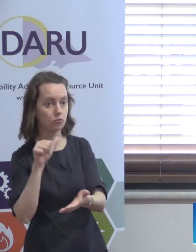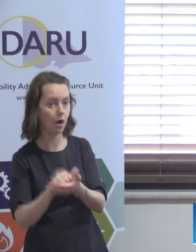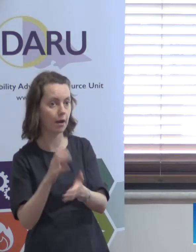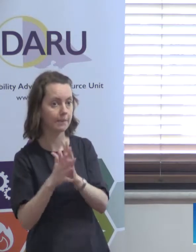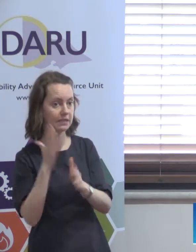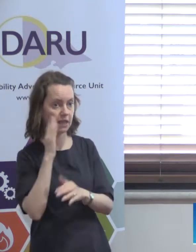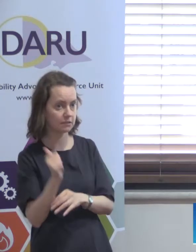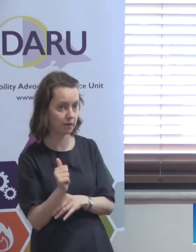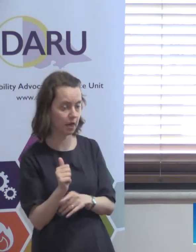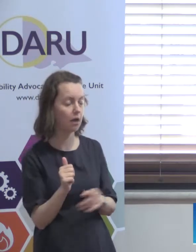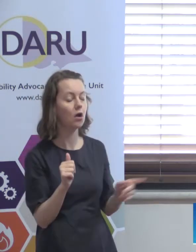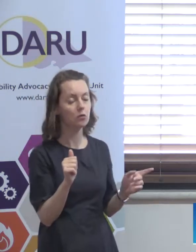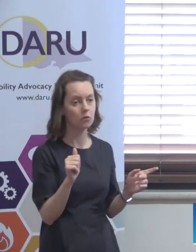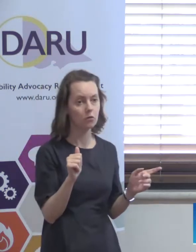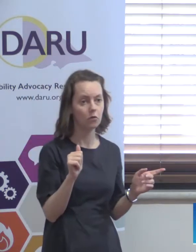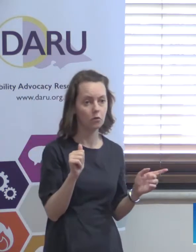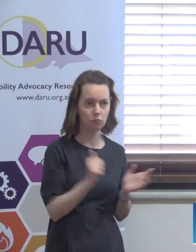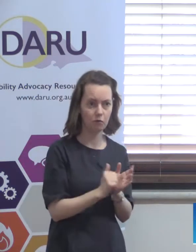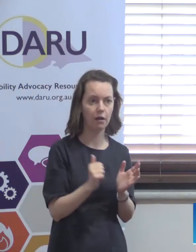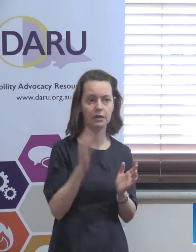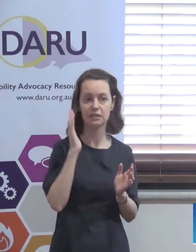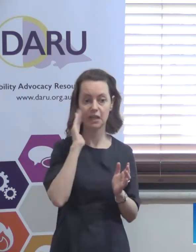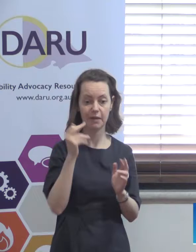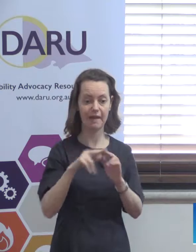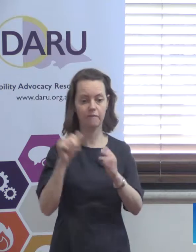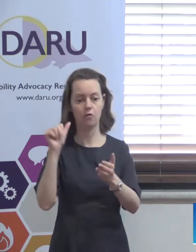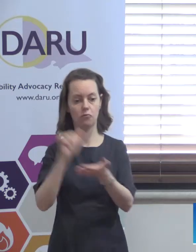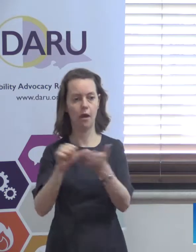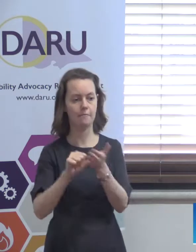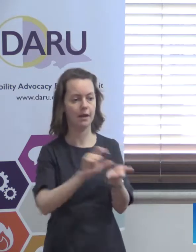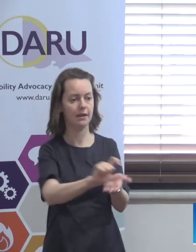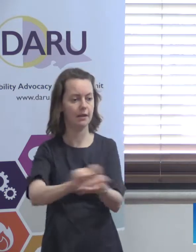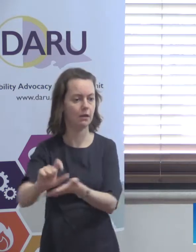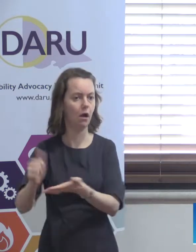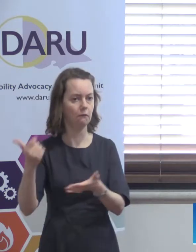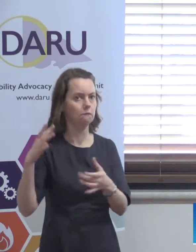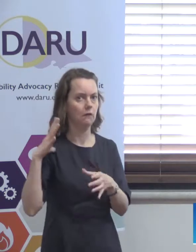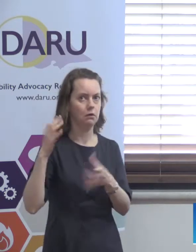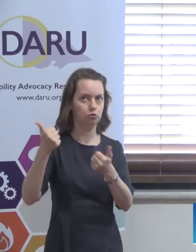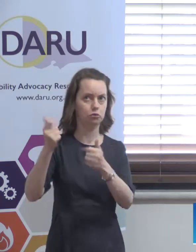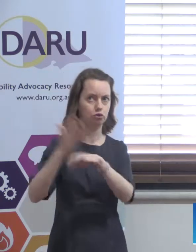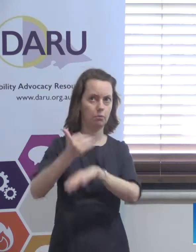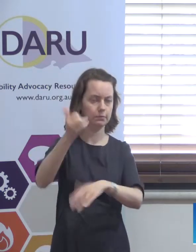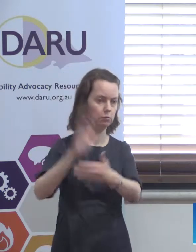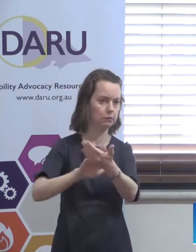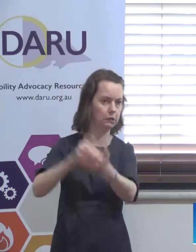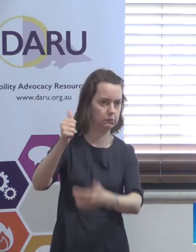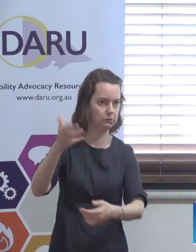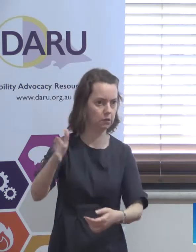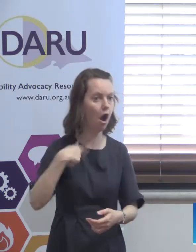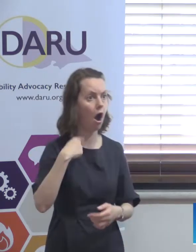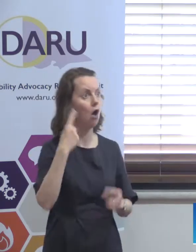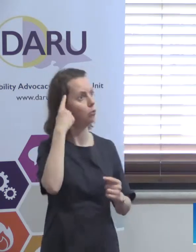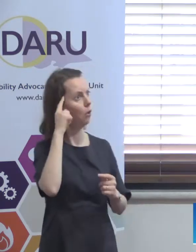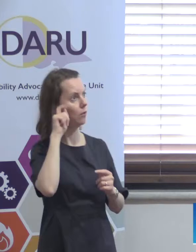the federal government no it wouldn't matter and at an earlier stage it sort of was that's kind of what I expected would happen